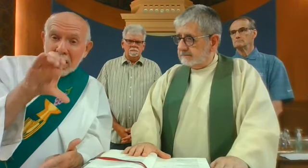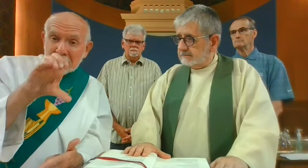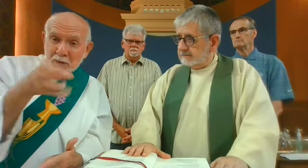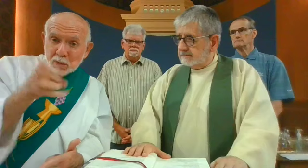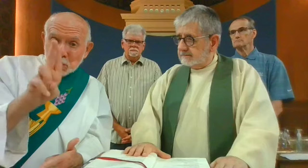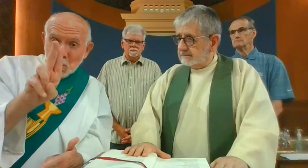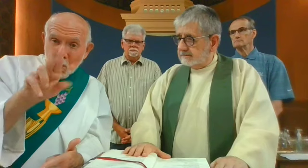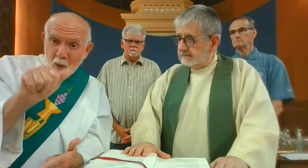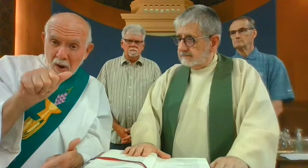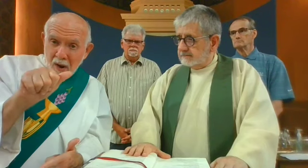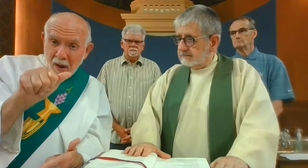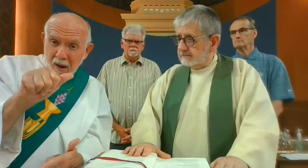For Mel Chua,